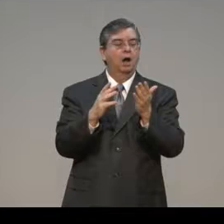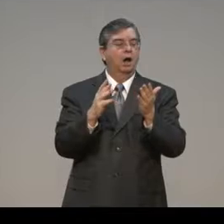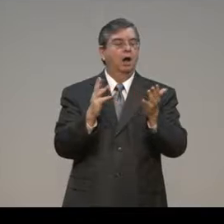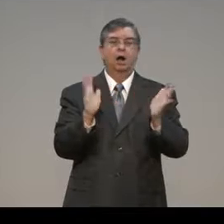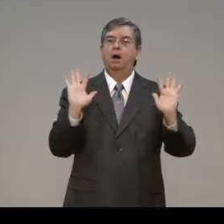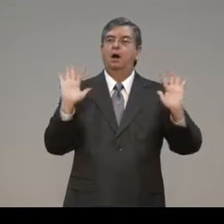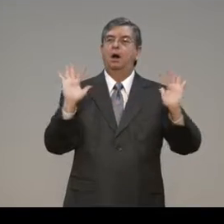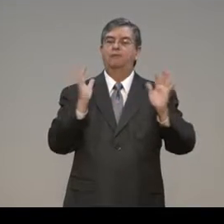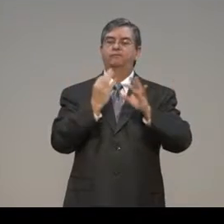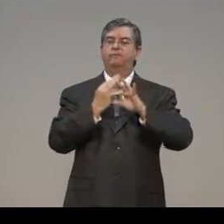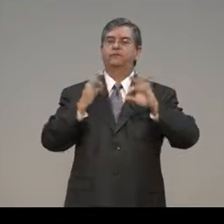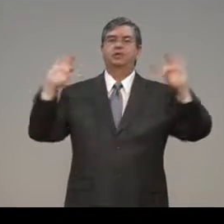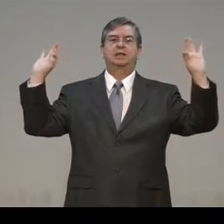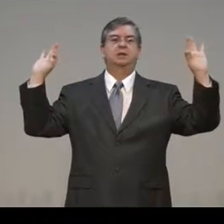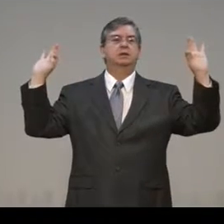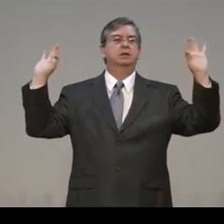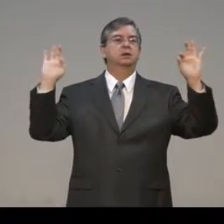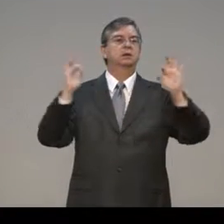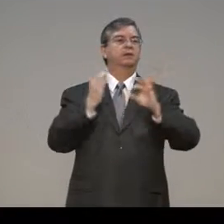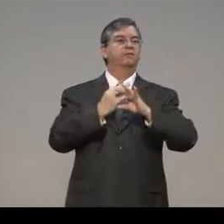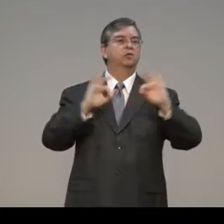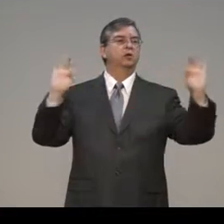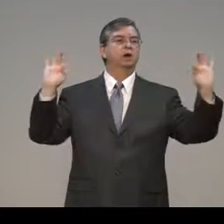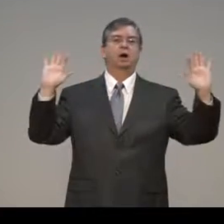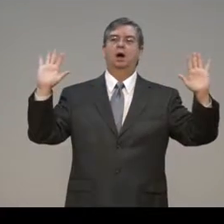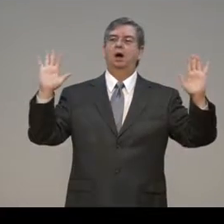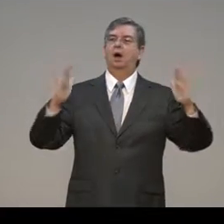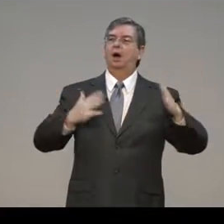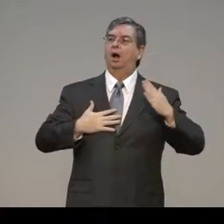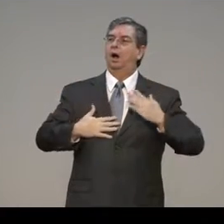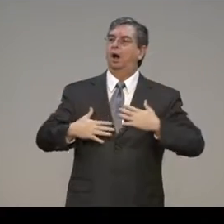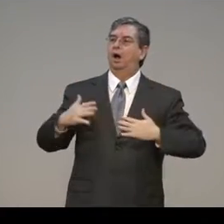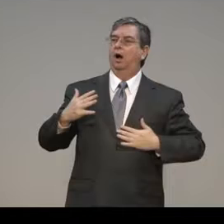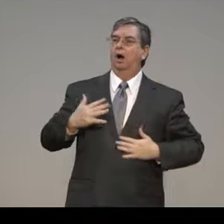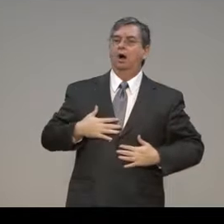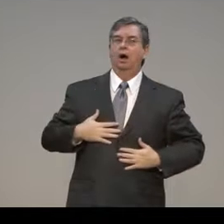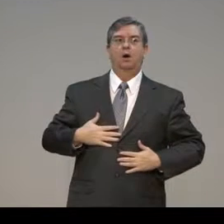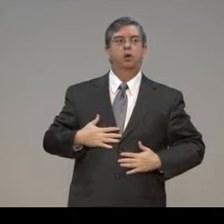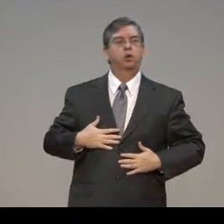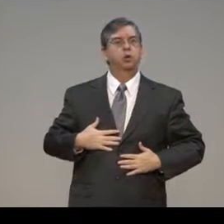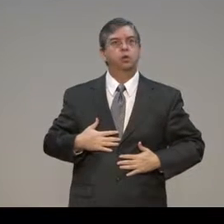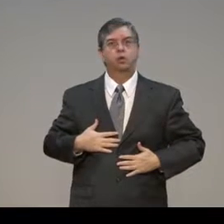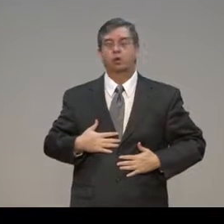Now, the money pays off the ticket, and that is your forgiveness,